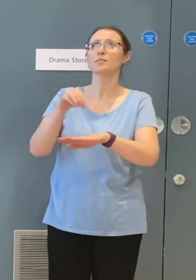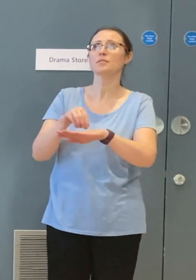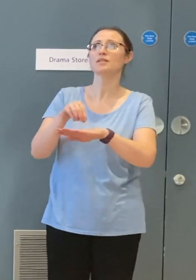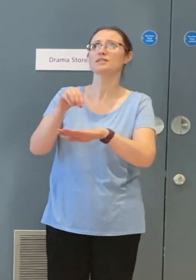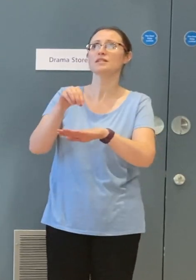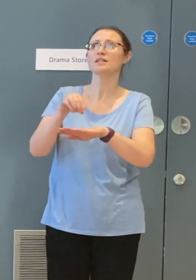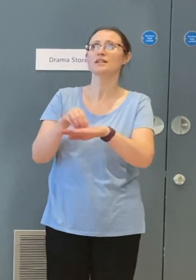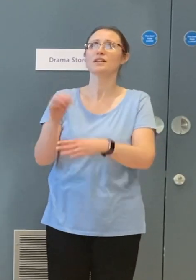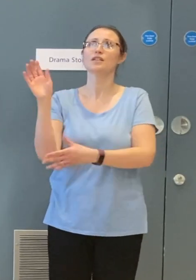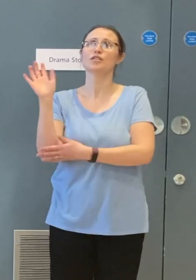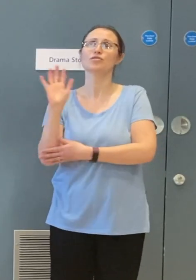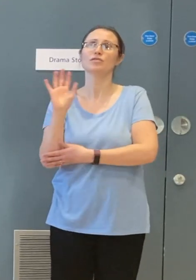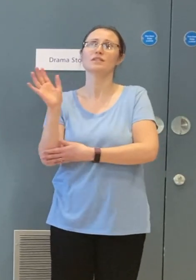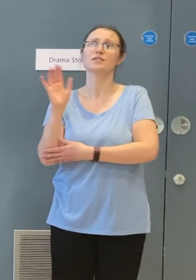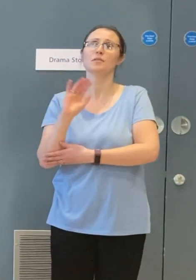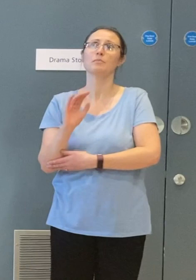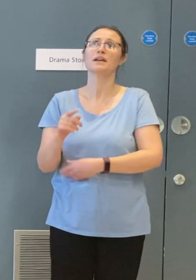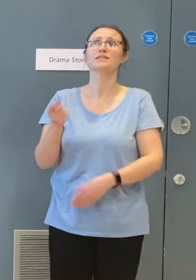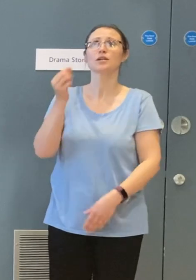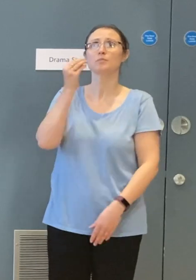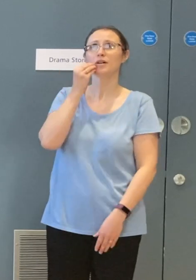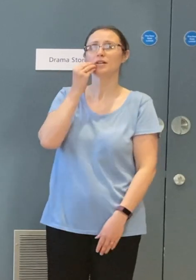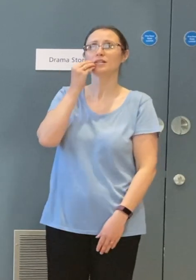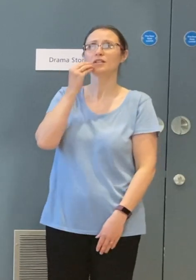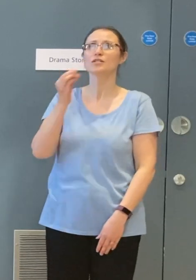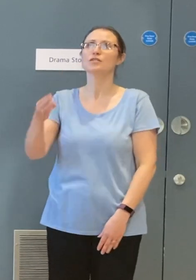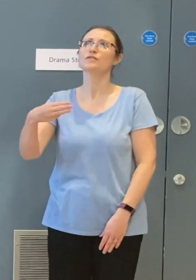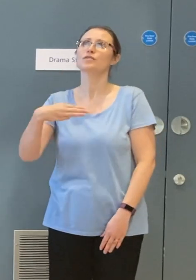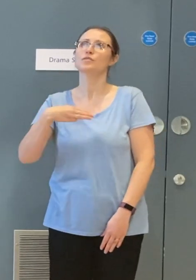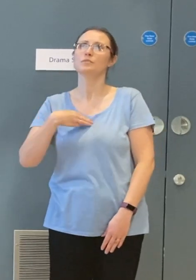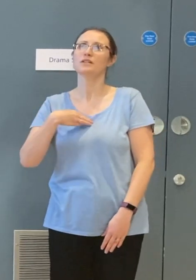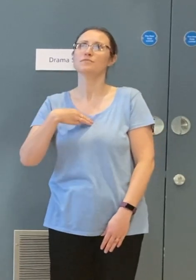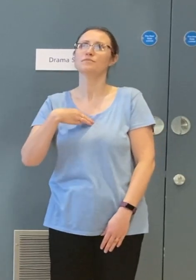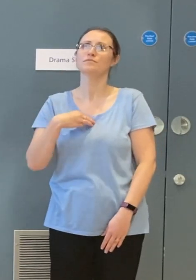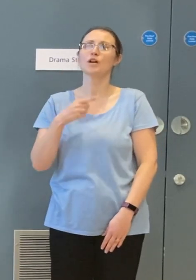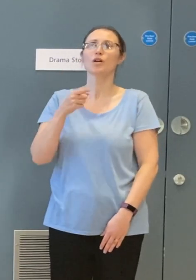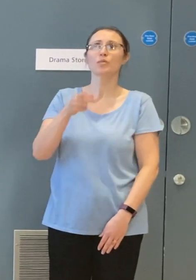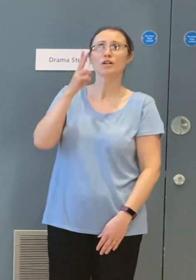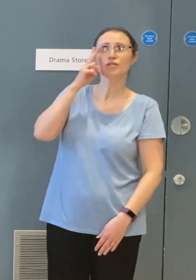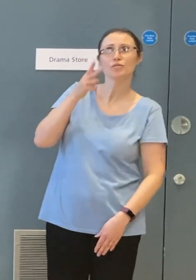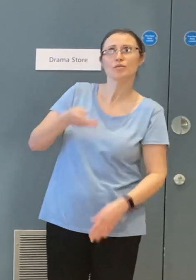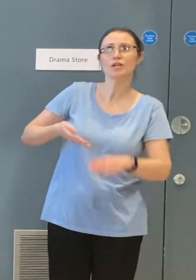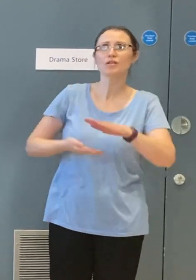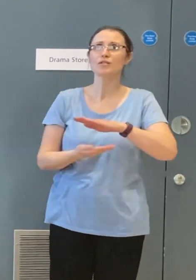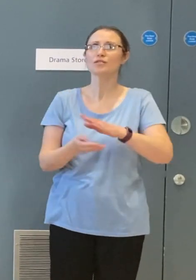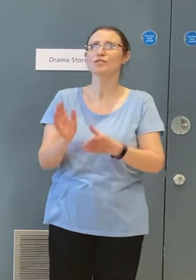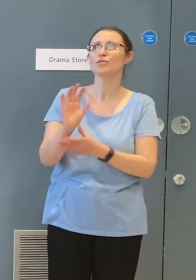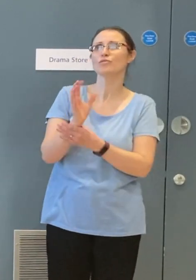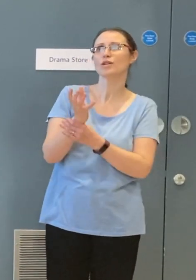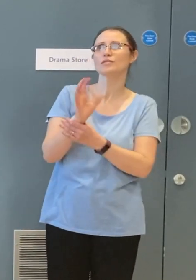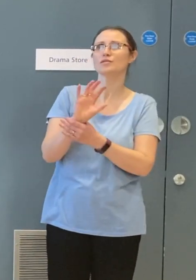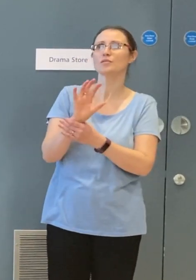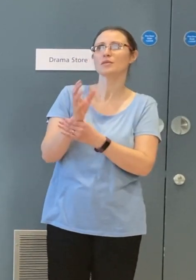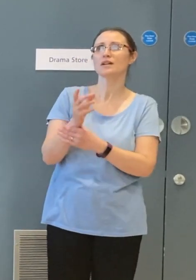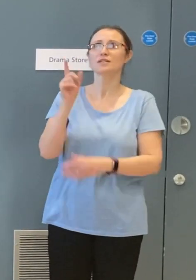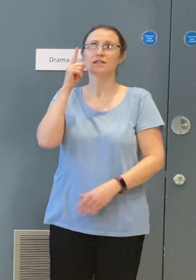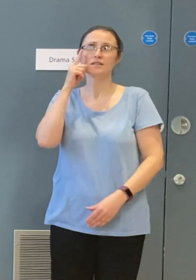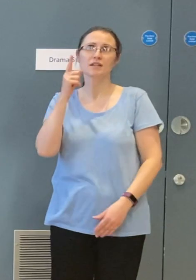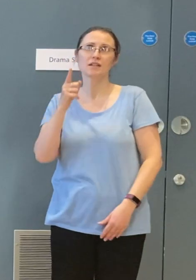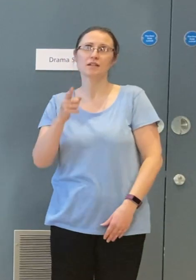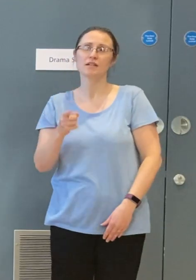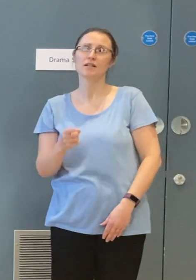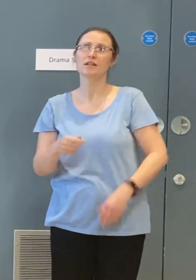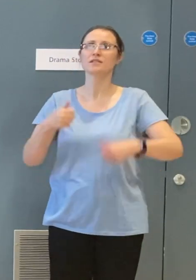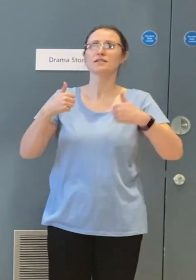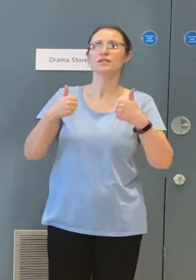weeds are buzzing in the trees to make some honey just for me. When you look under the rocks and plants